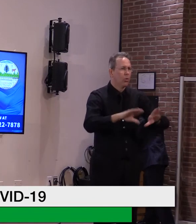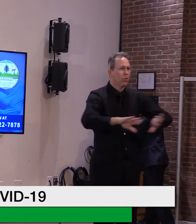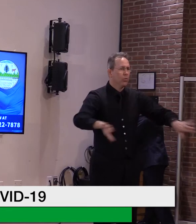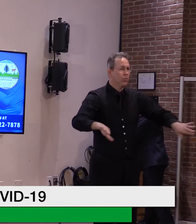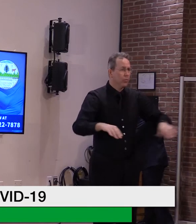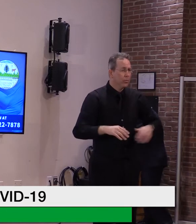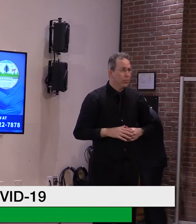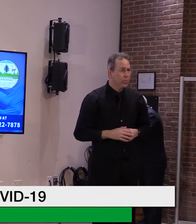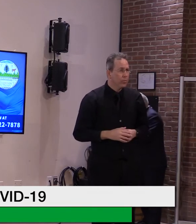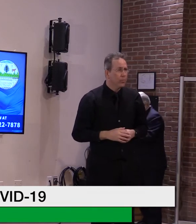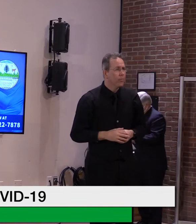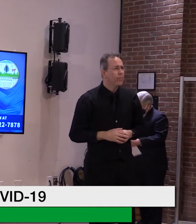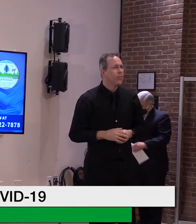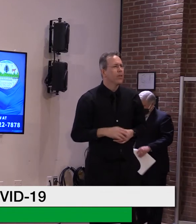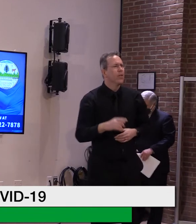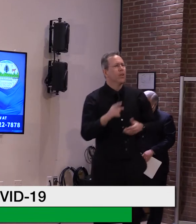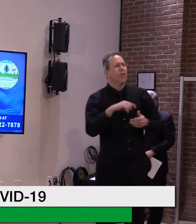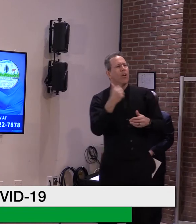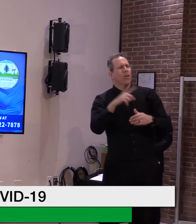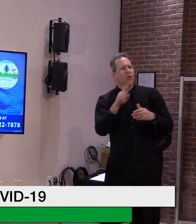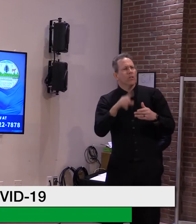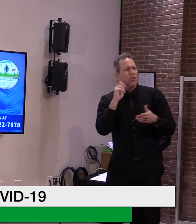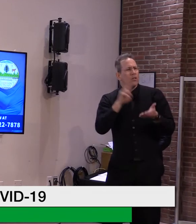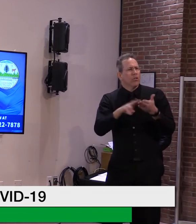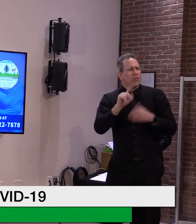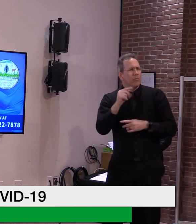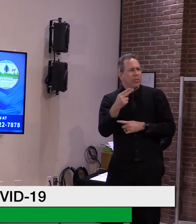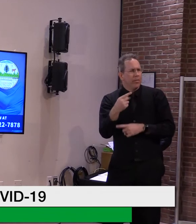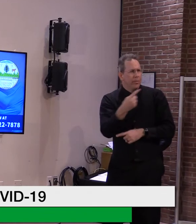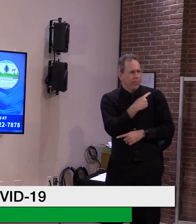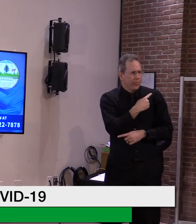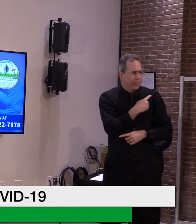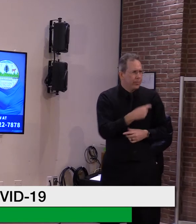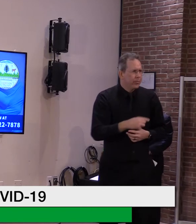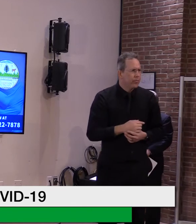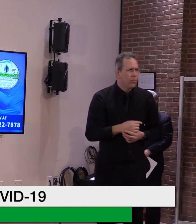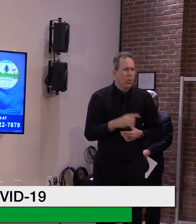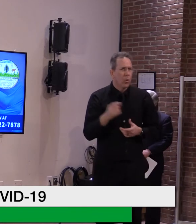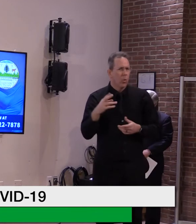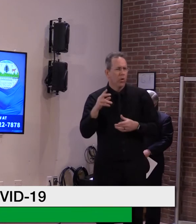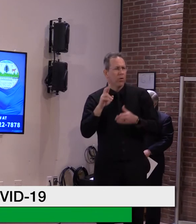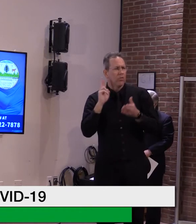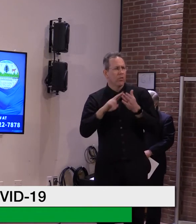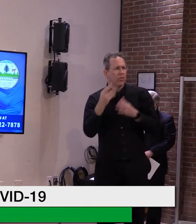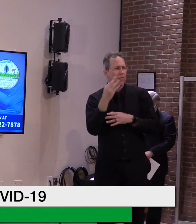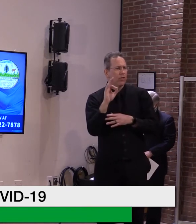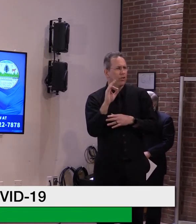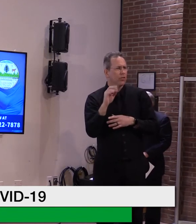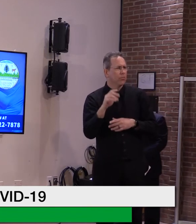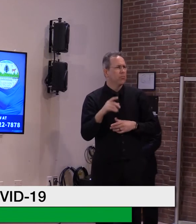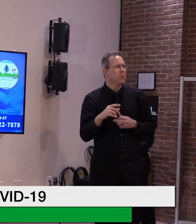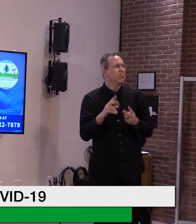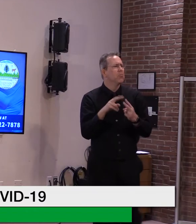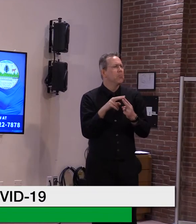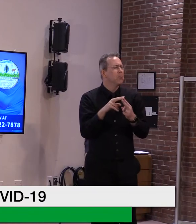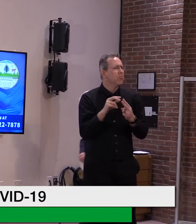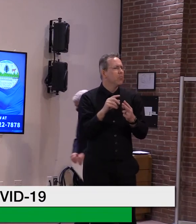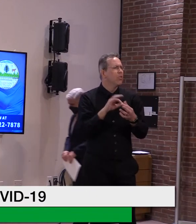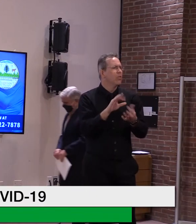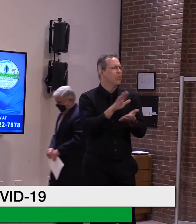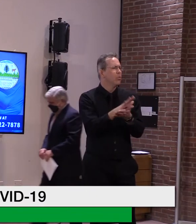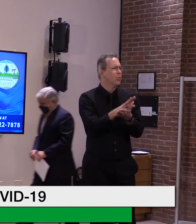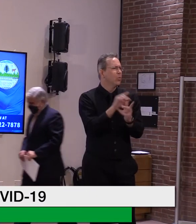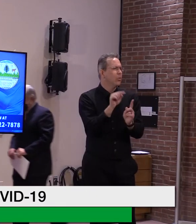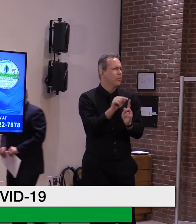secretary Smith or secretary French on school based vaccination clinics. Are they primarily for staff in that district or can educators from